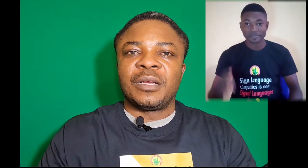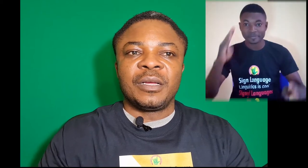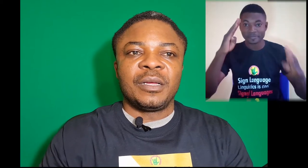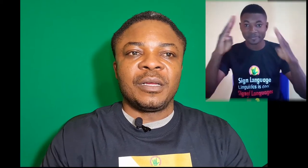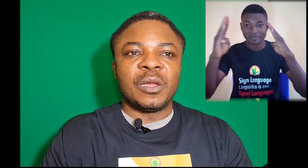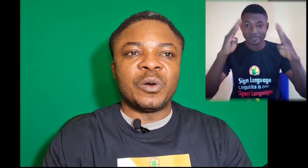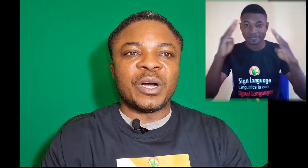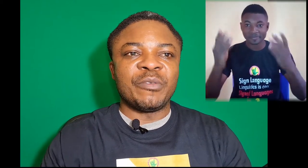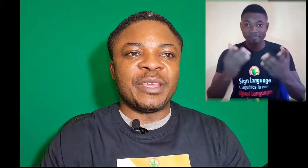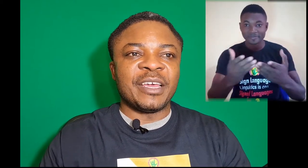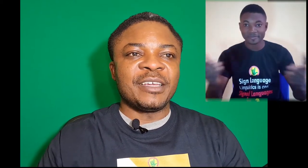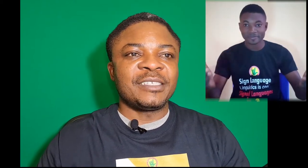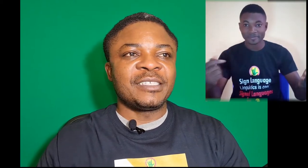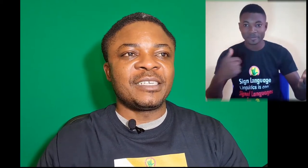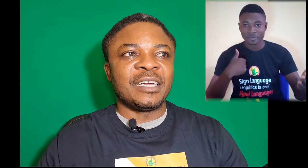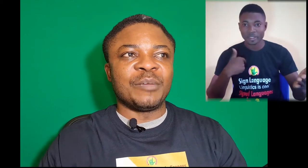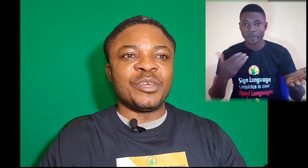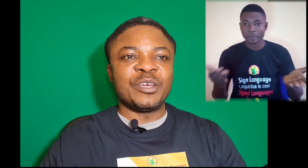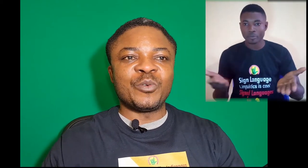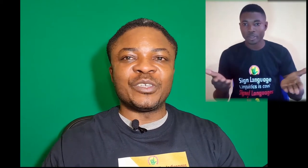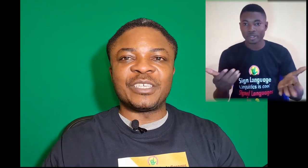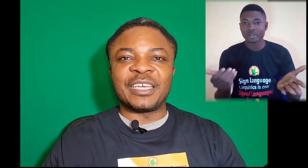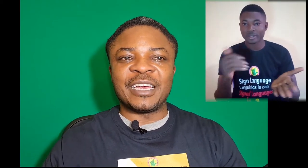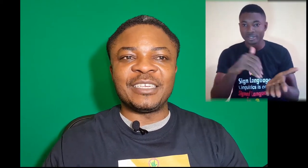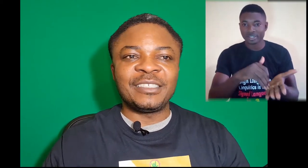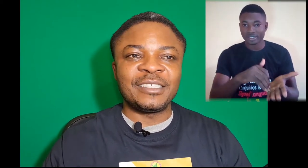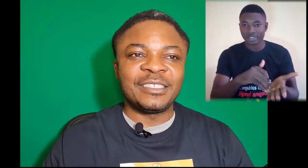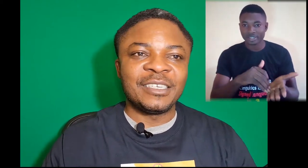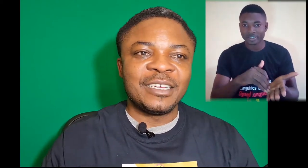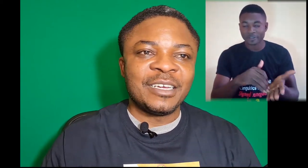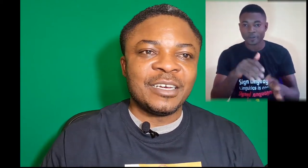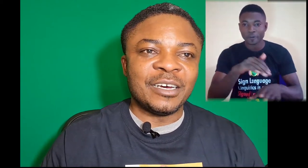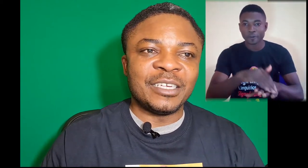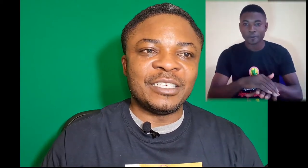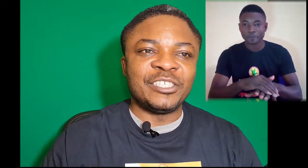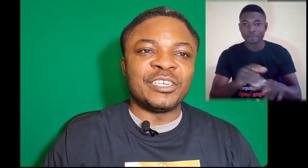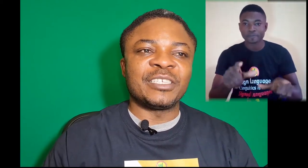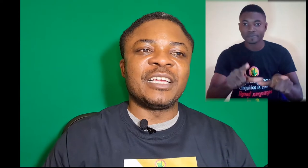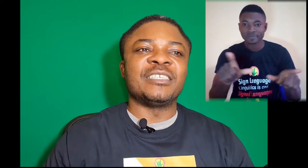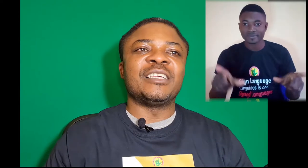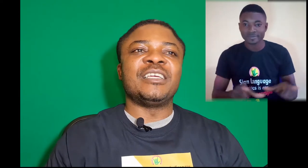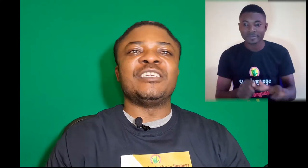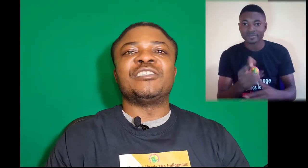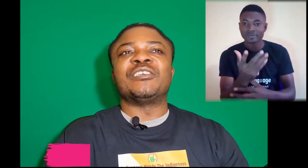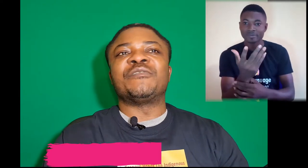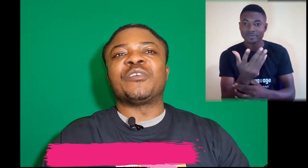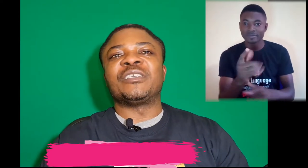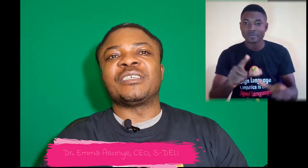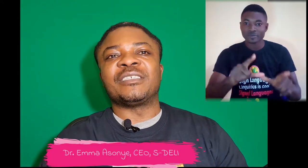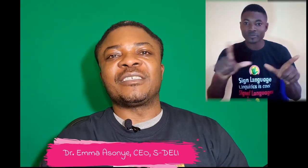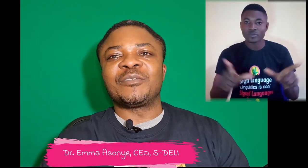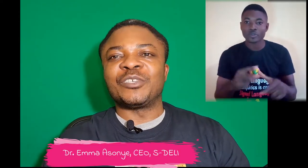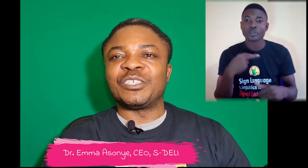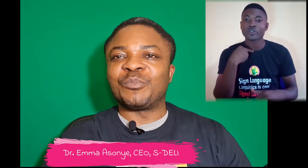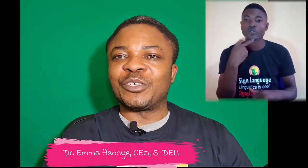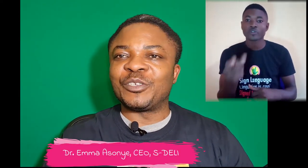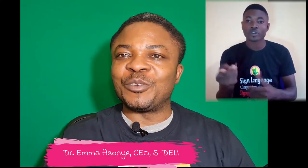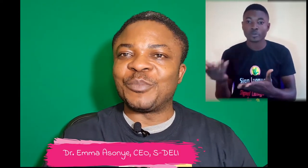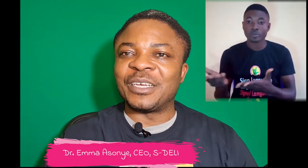Hello out there. I'm here once again on Indigenous Hands, the Indigenous Voices, which is brought to you by